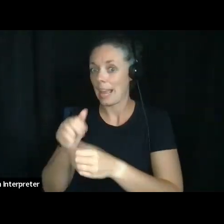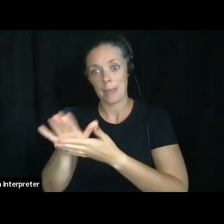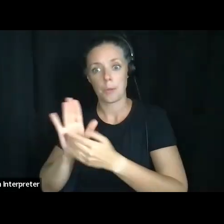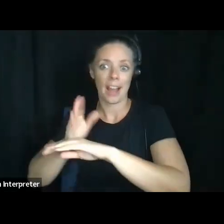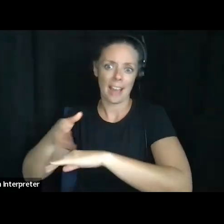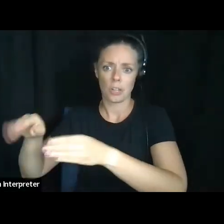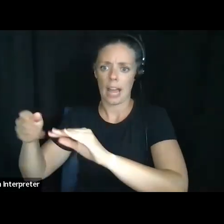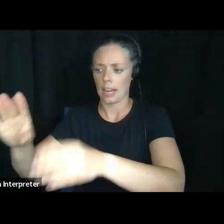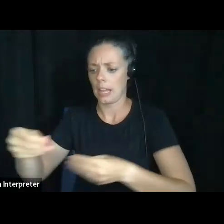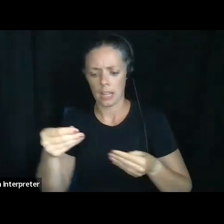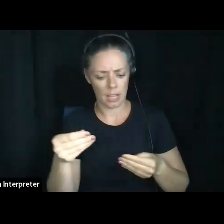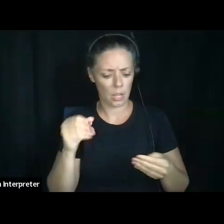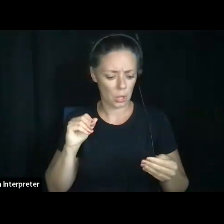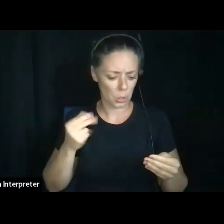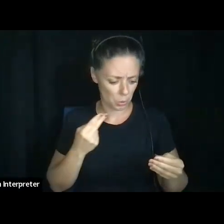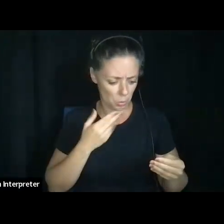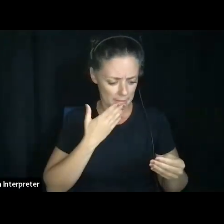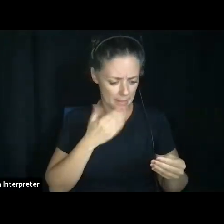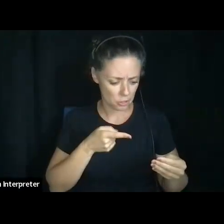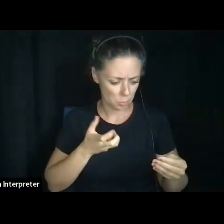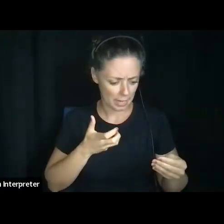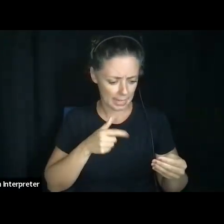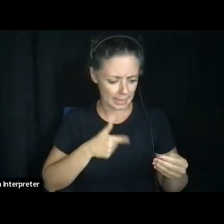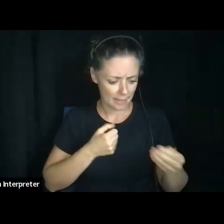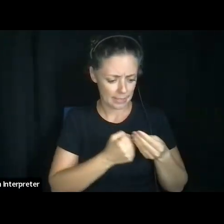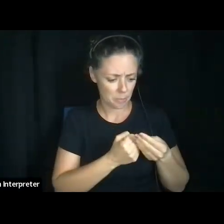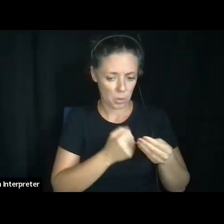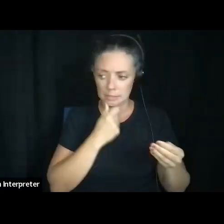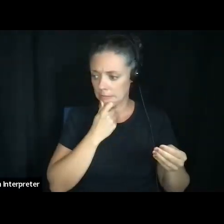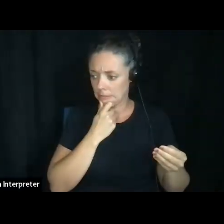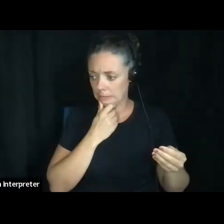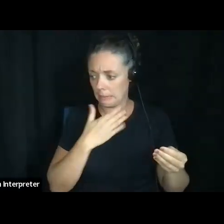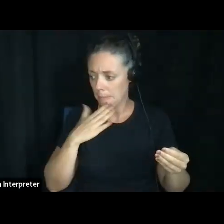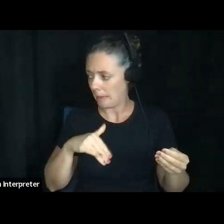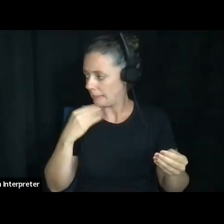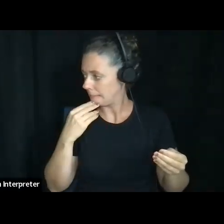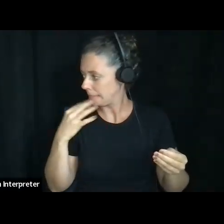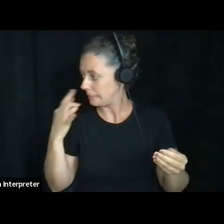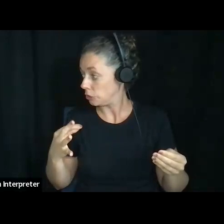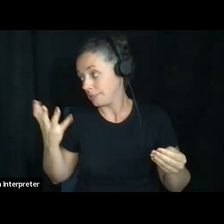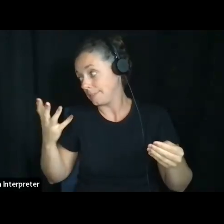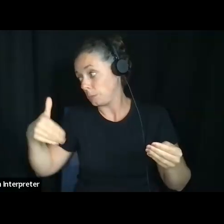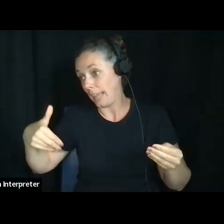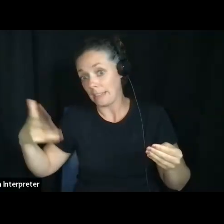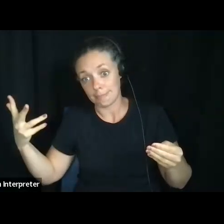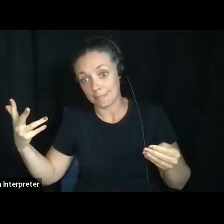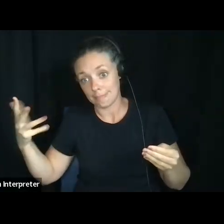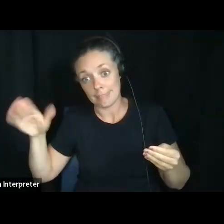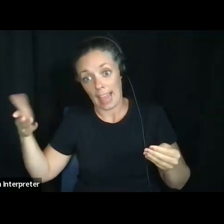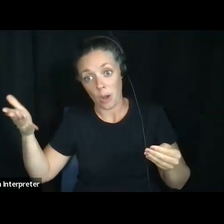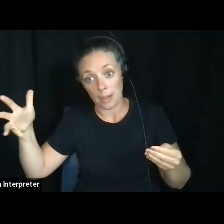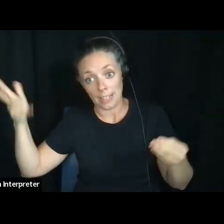like, Oh wow. She did want life support. Uh, wow. Um, cause that's too late, right? Um,